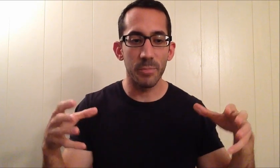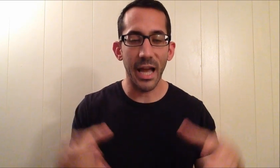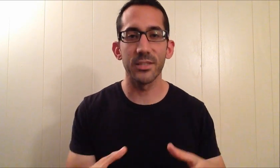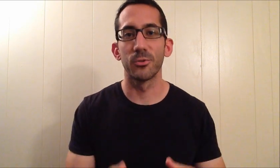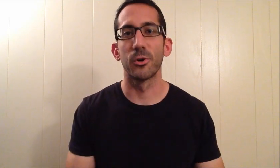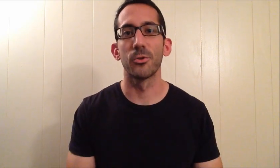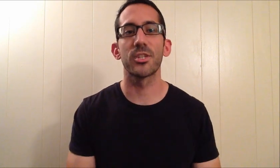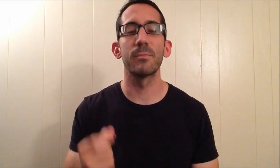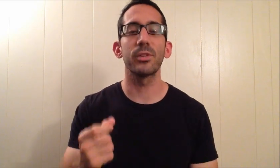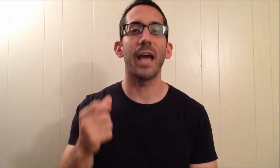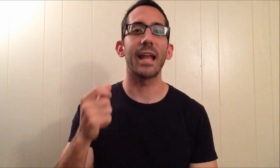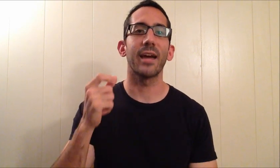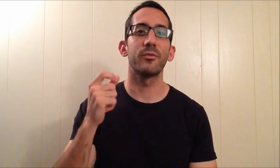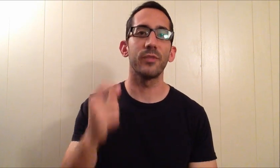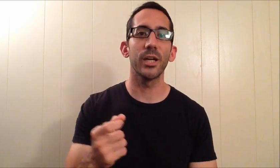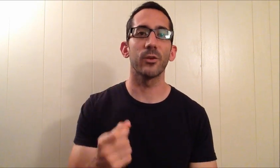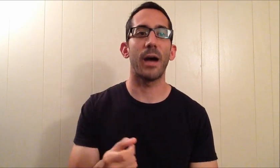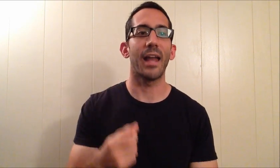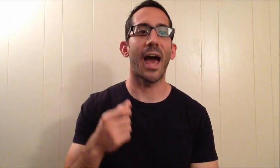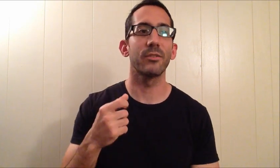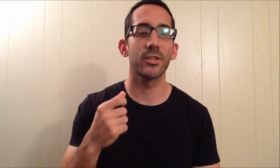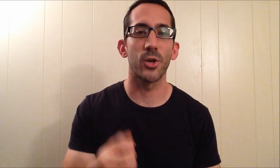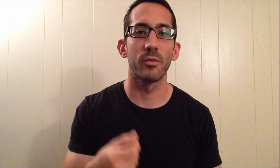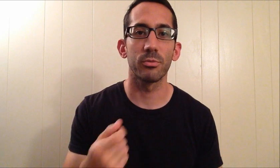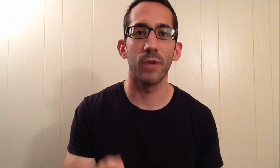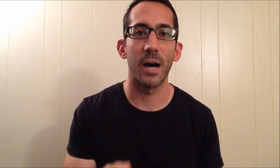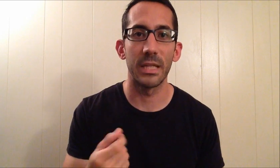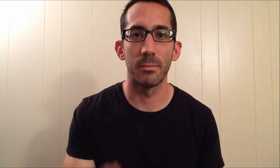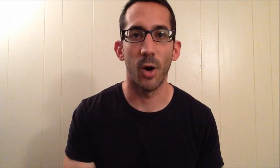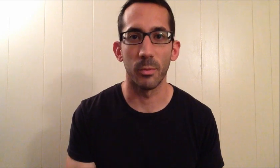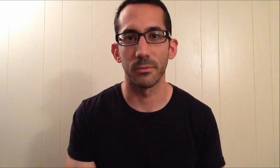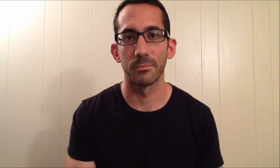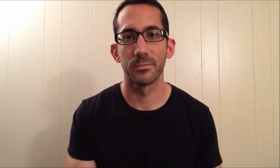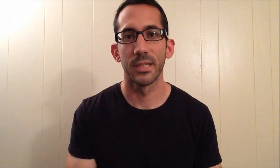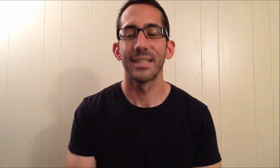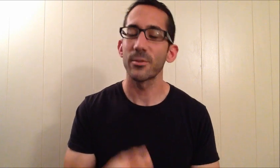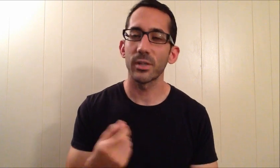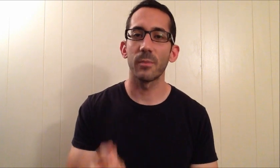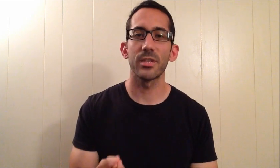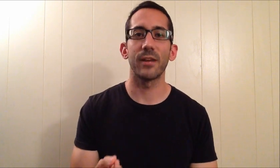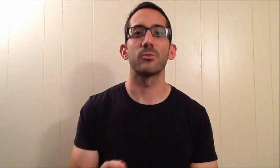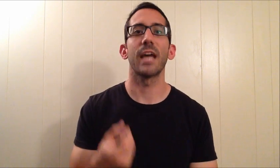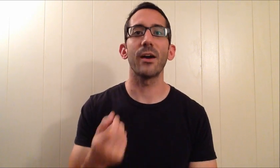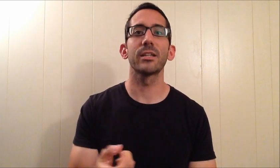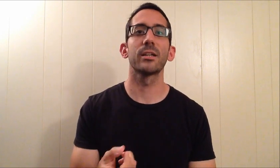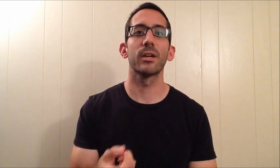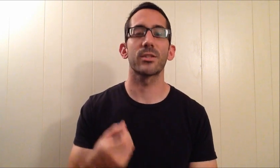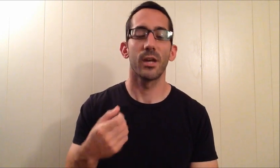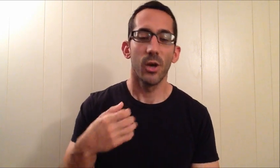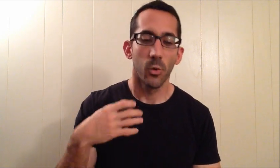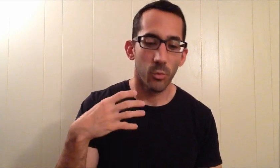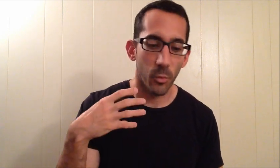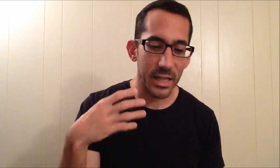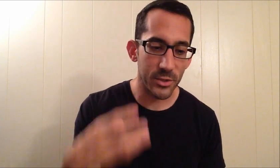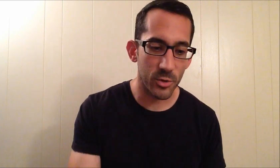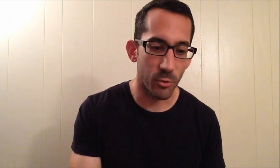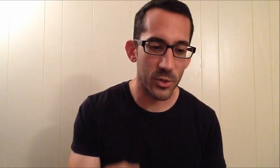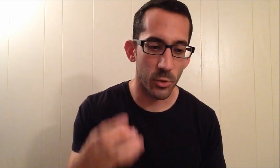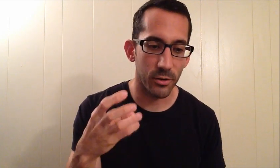abandon their goals simply out of that fear about having to solve the problem in the moment. That's what it comes down to. Calculated risk, when we get to those points where